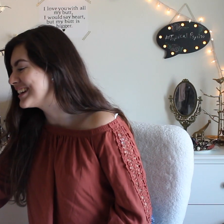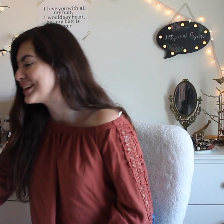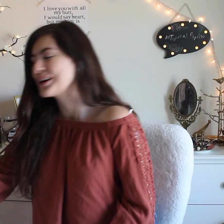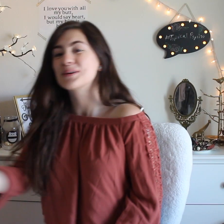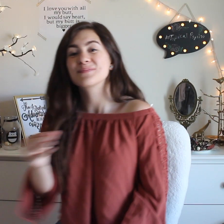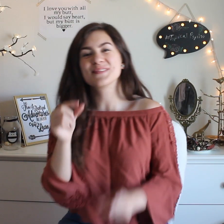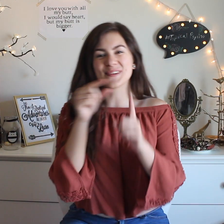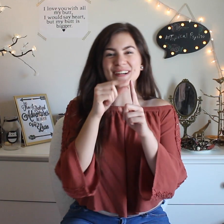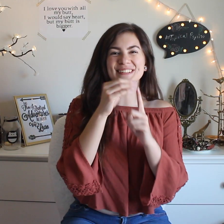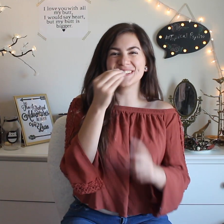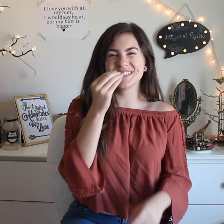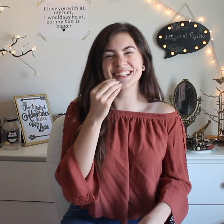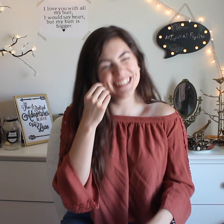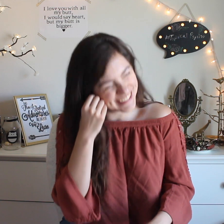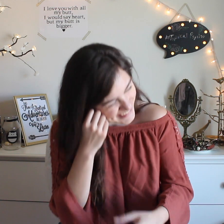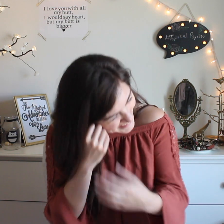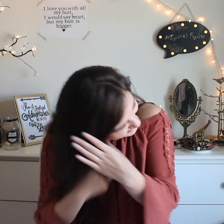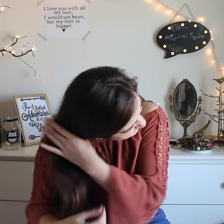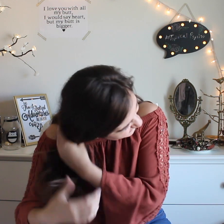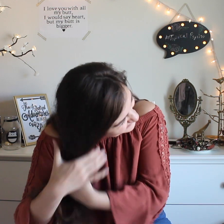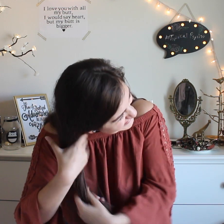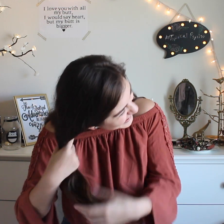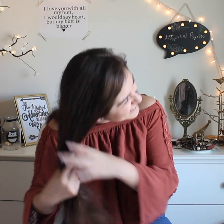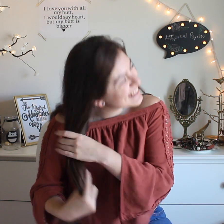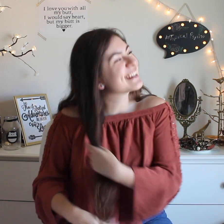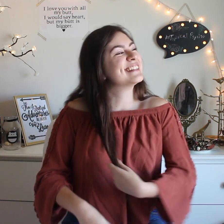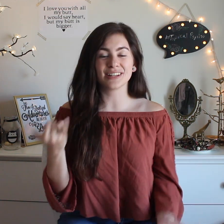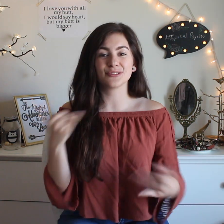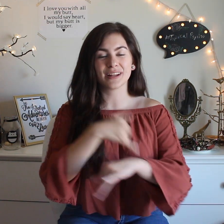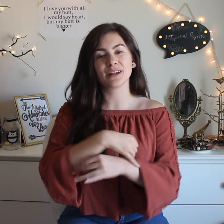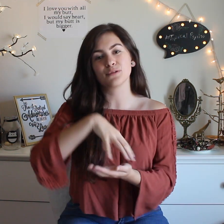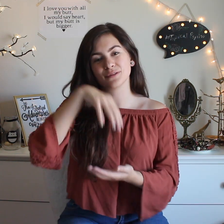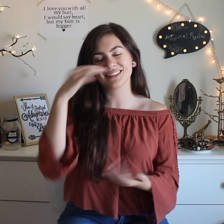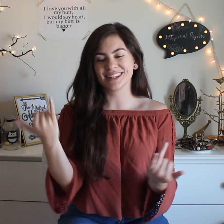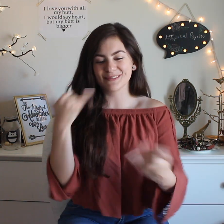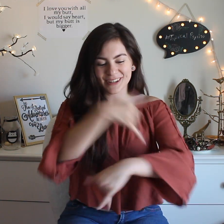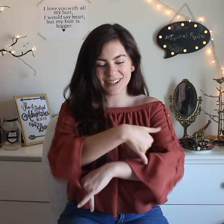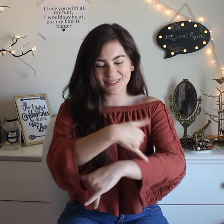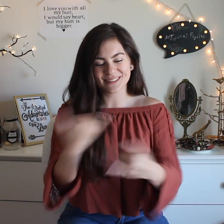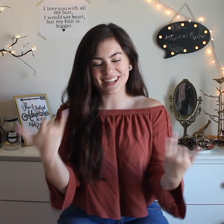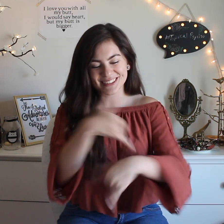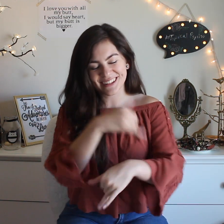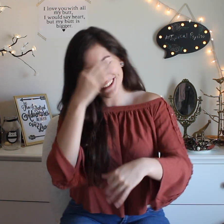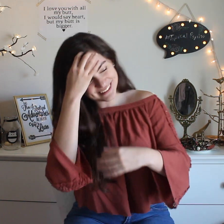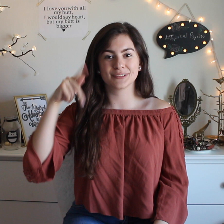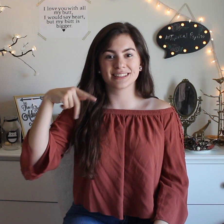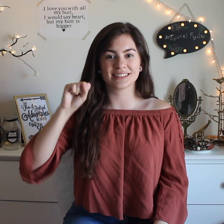you said you were ready you I'm sorry okay and today we'll play why they just do that today bye who's